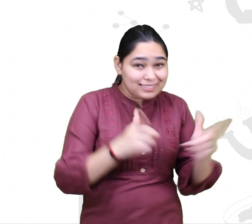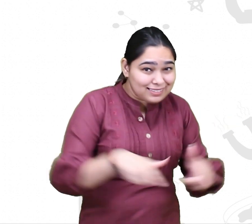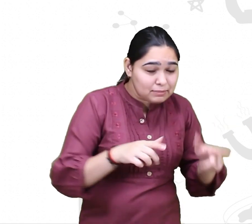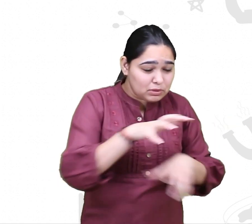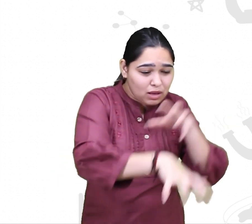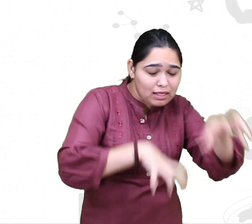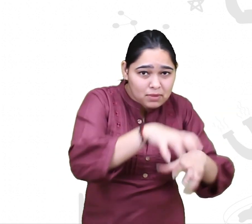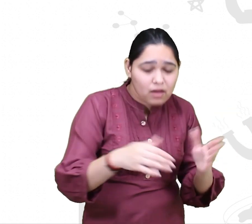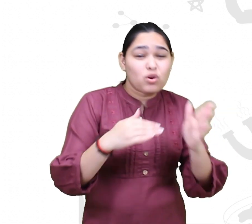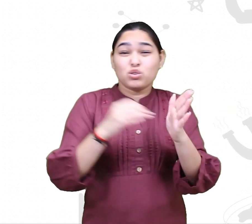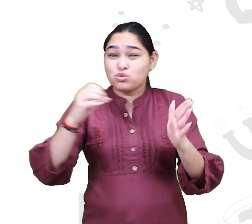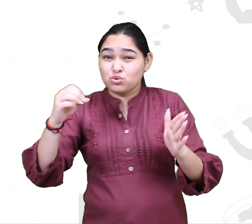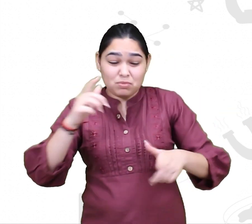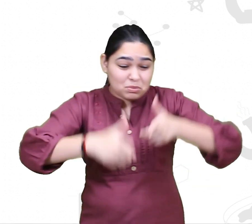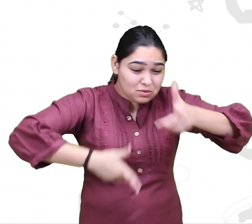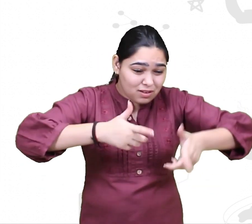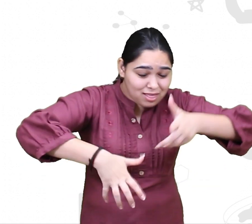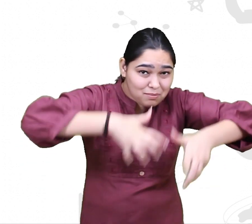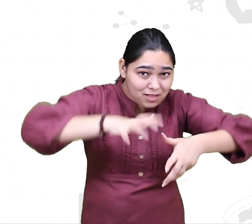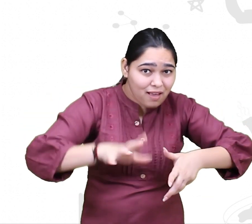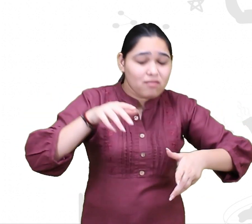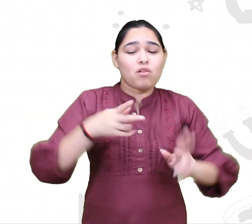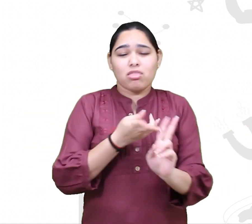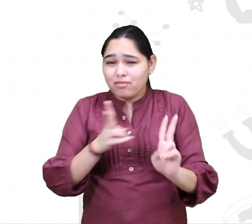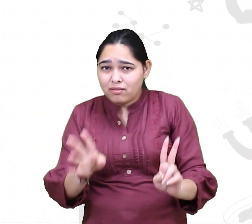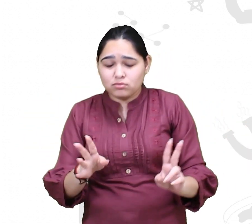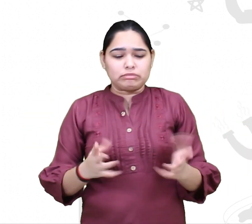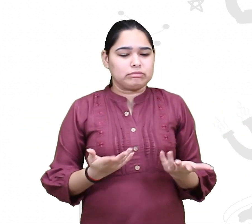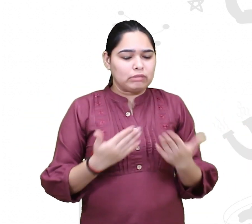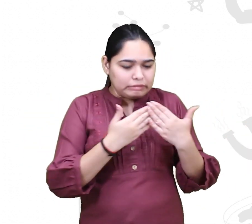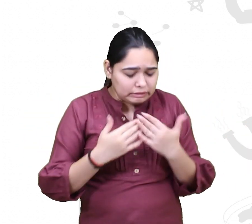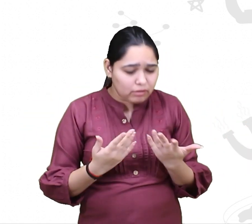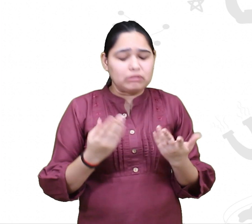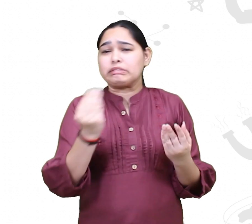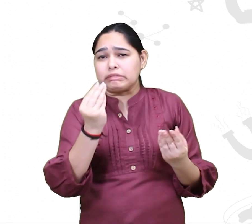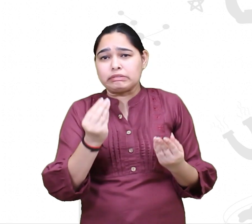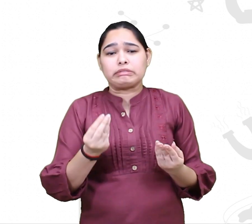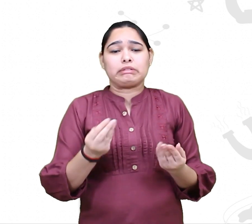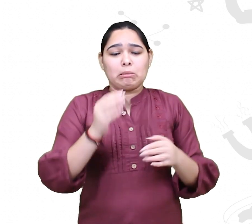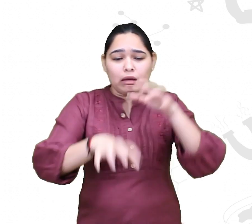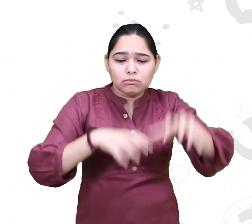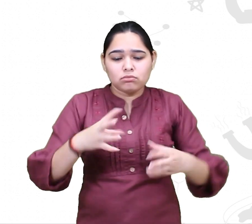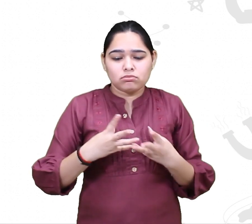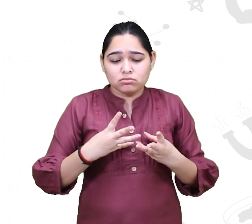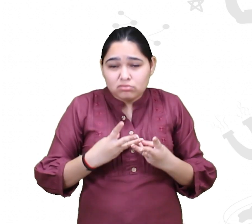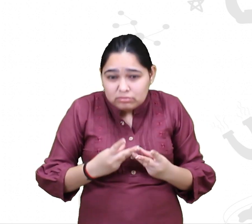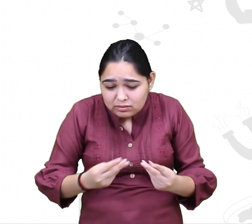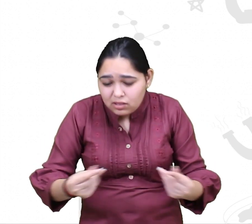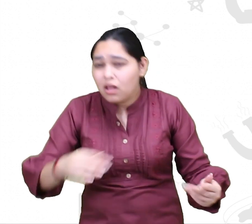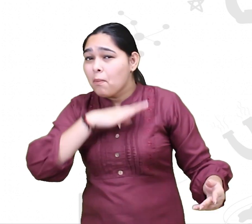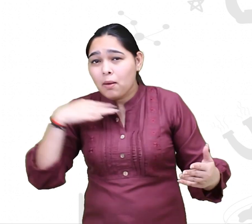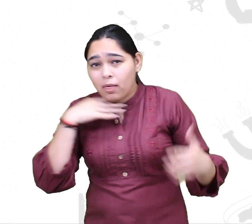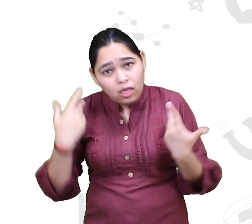wildlife biologist from CCMD, Center for Cellular and Molecular Biology. He studies animals both in forest and in the